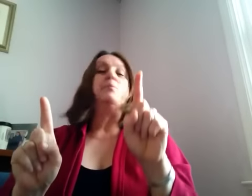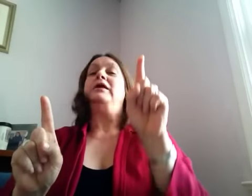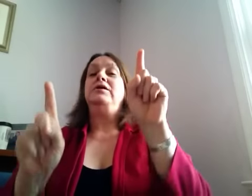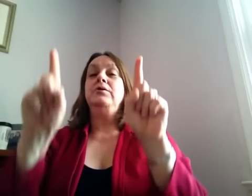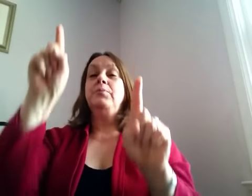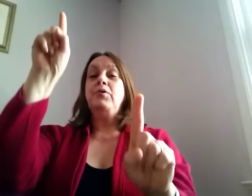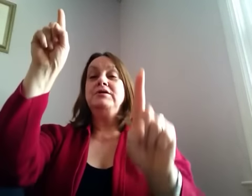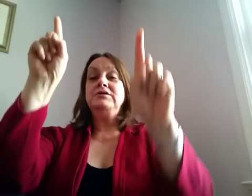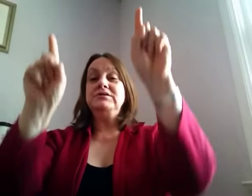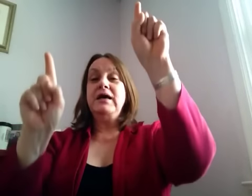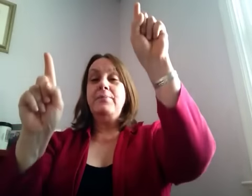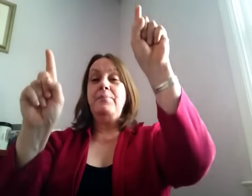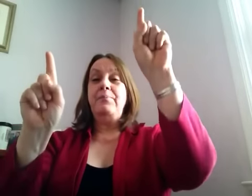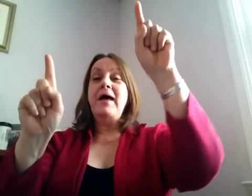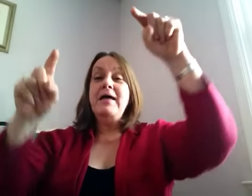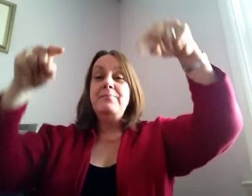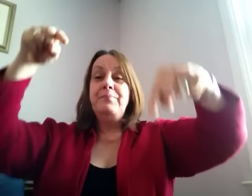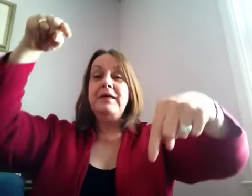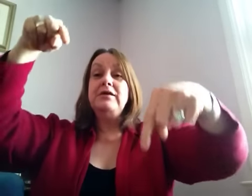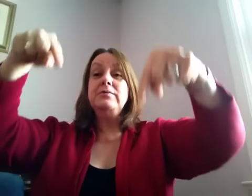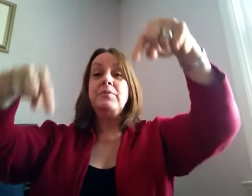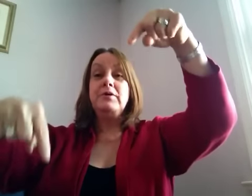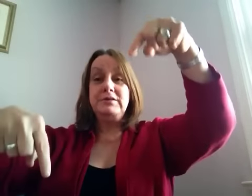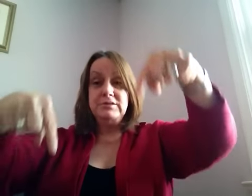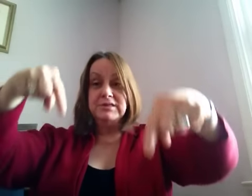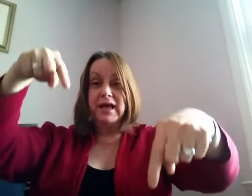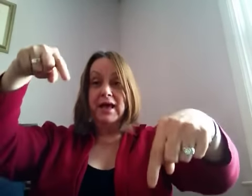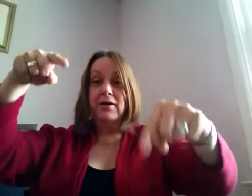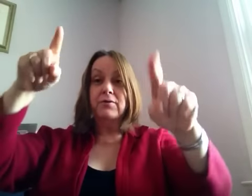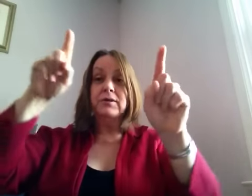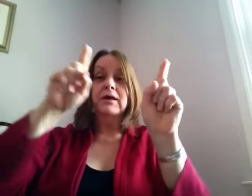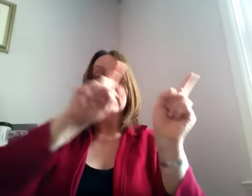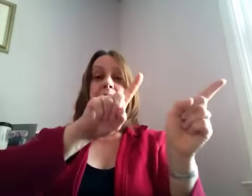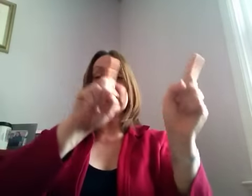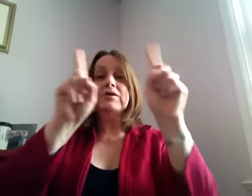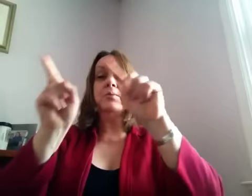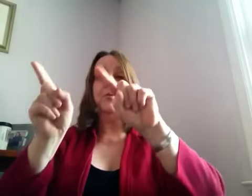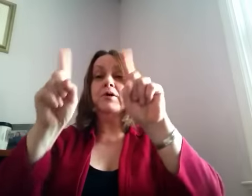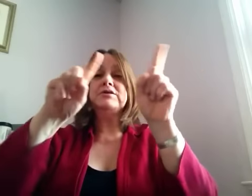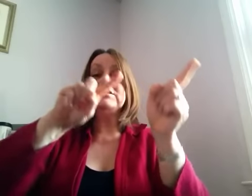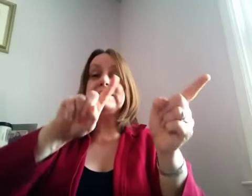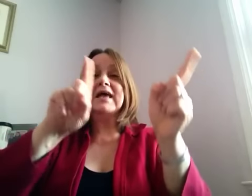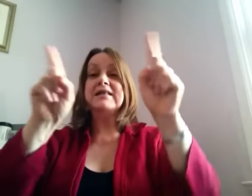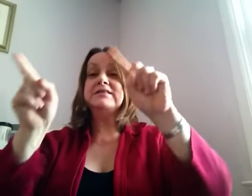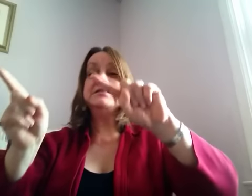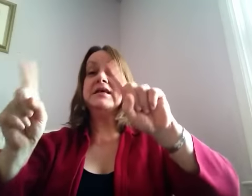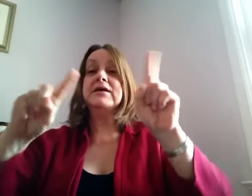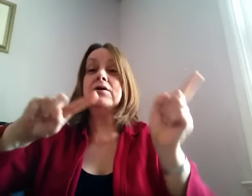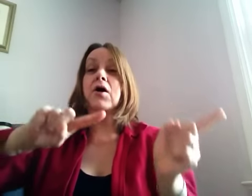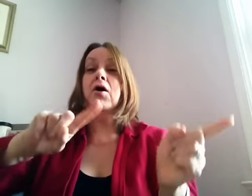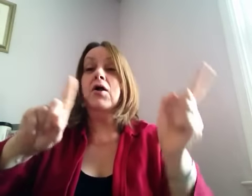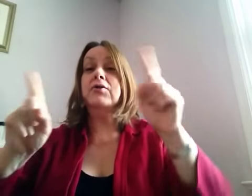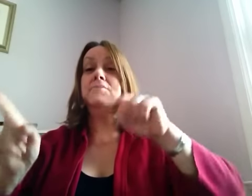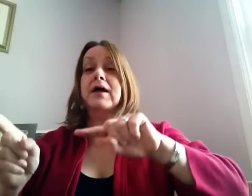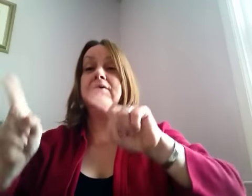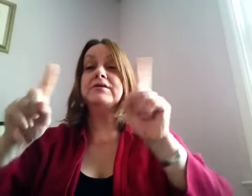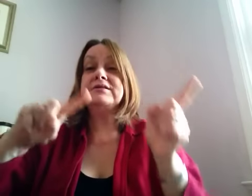Peter Pointer's up and Peter Pointer's down. Peter Pointer's dancing all around the